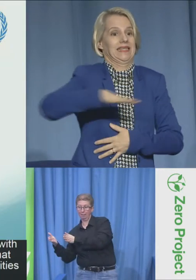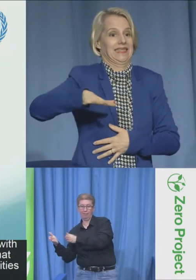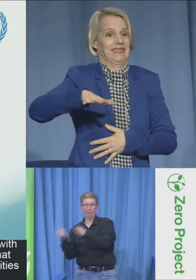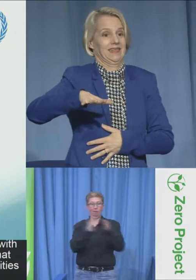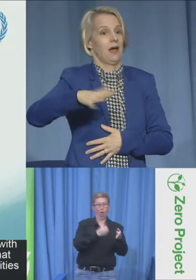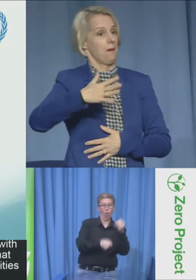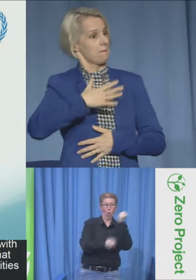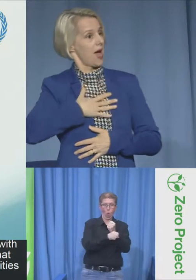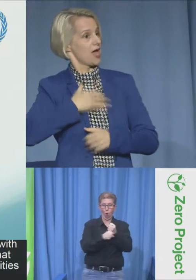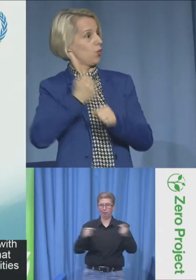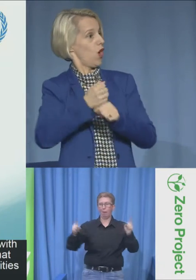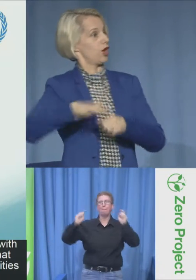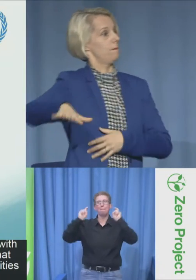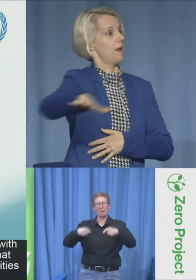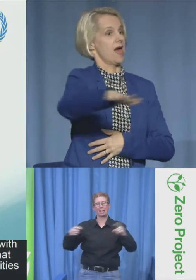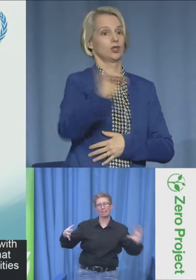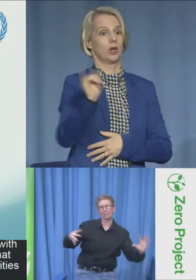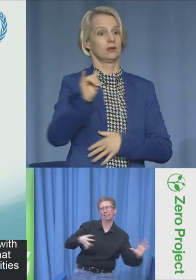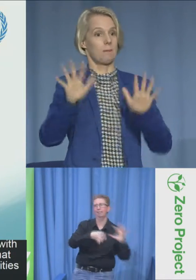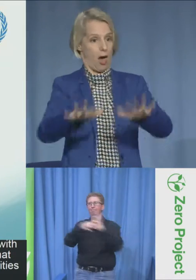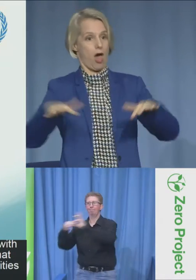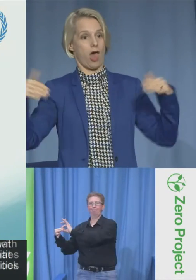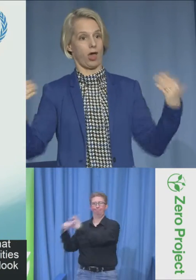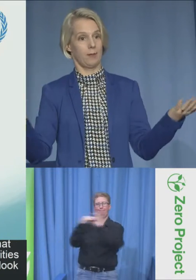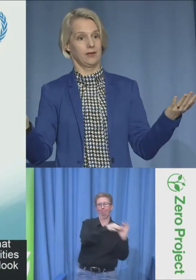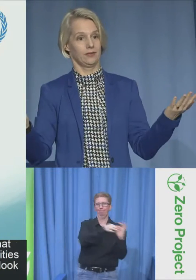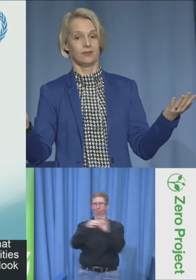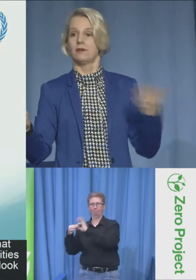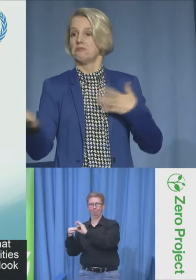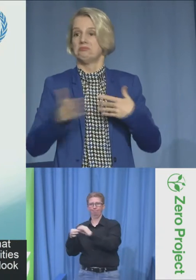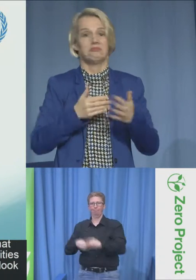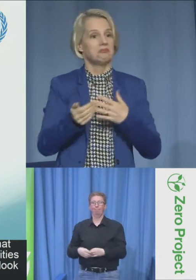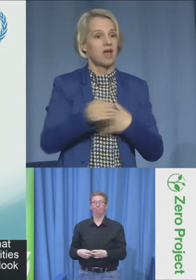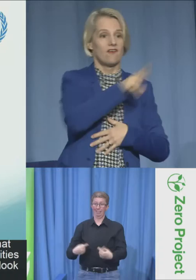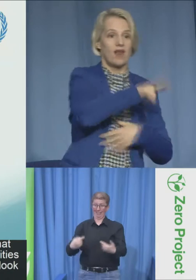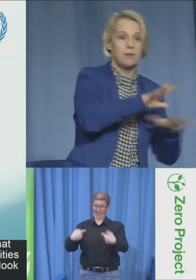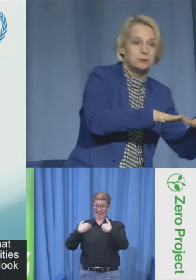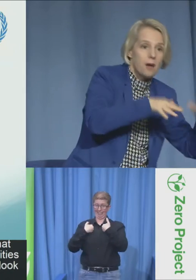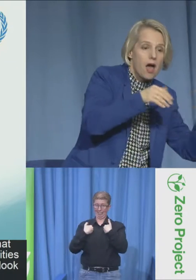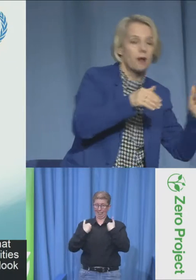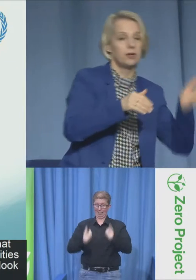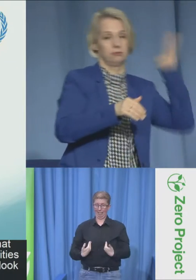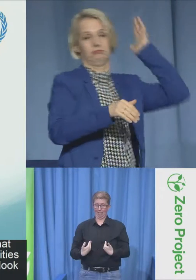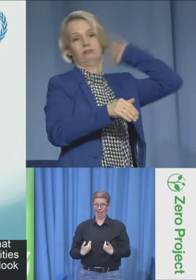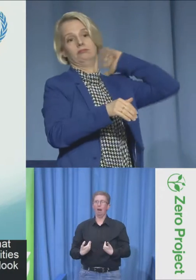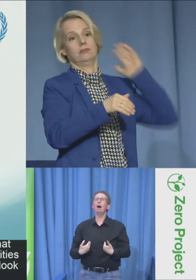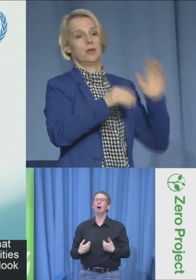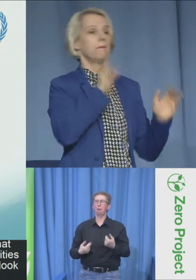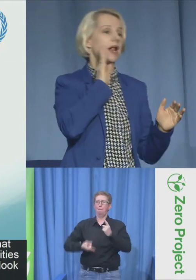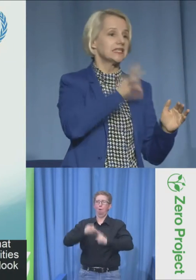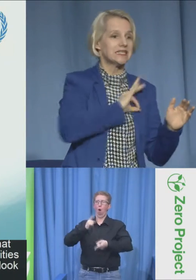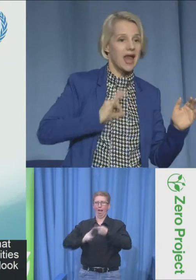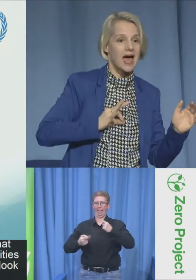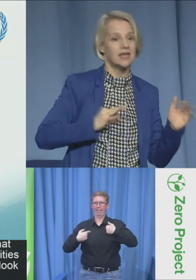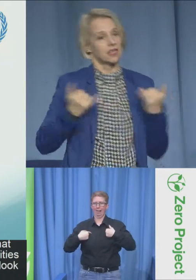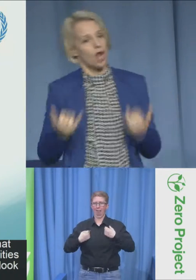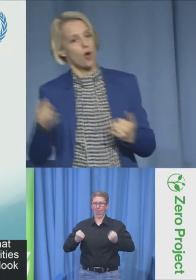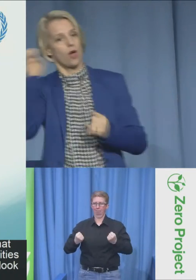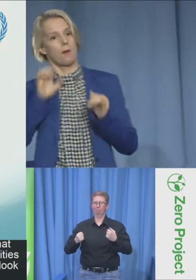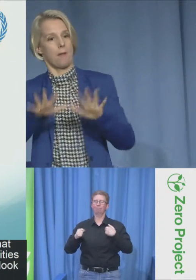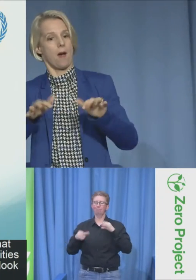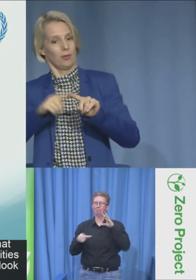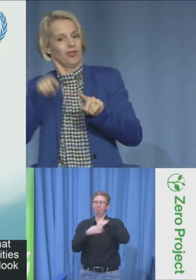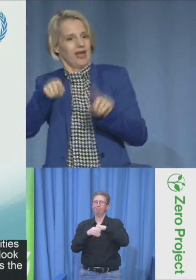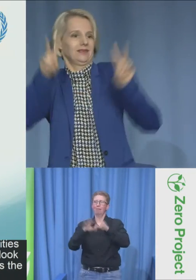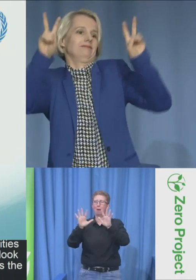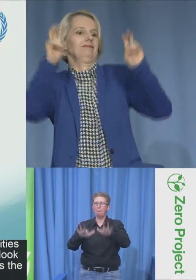a politician, I work in a workplace. My workplace is the parliament. Either the Flemish parliament, the